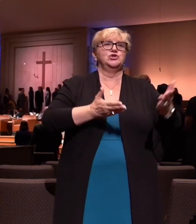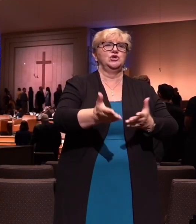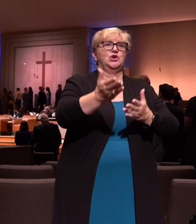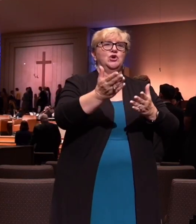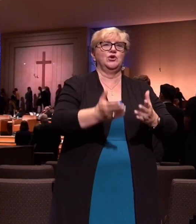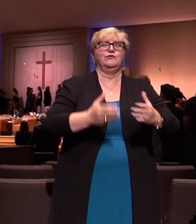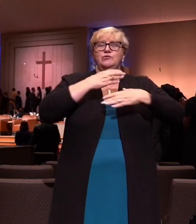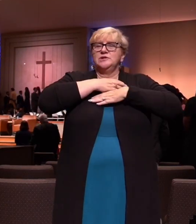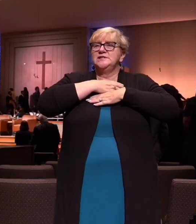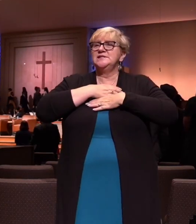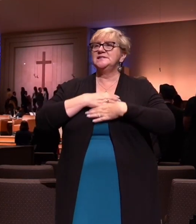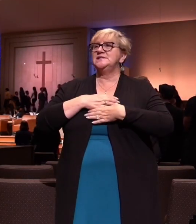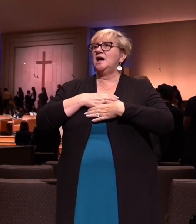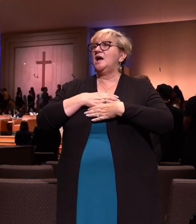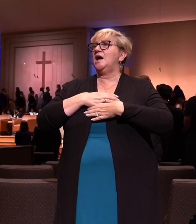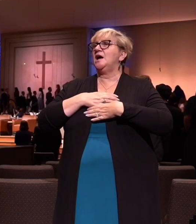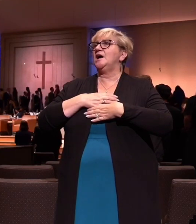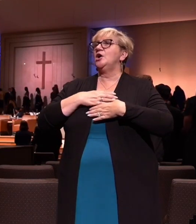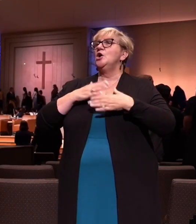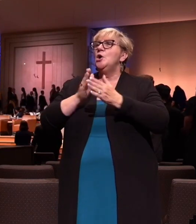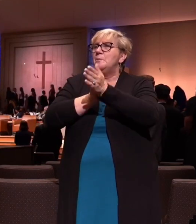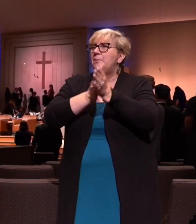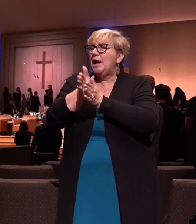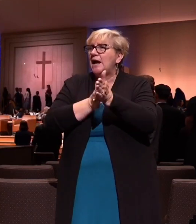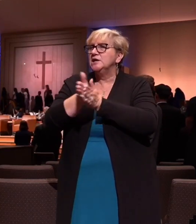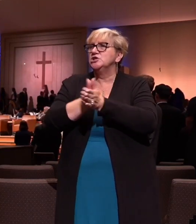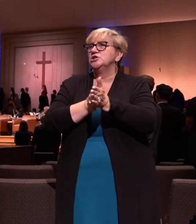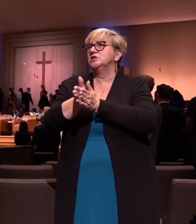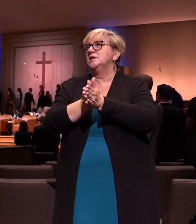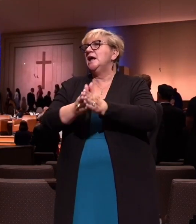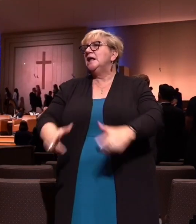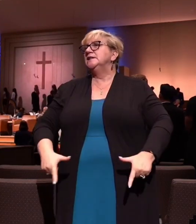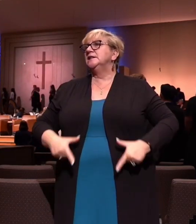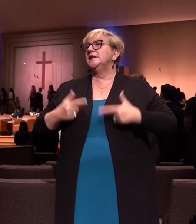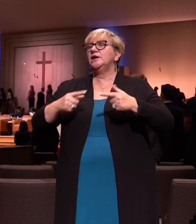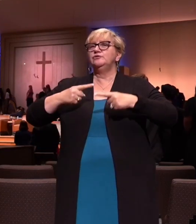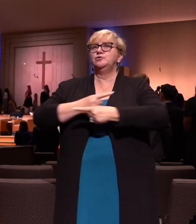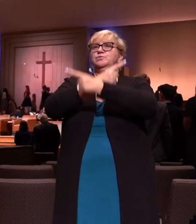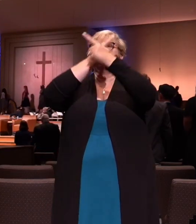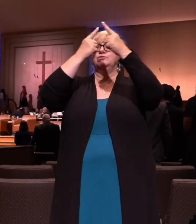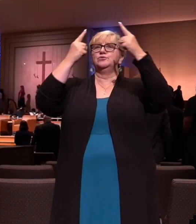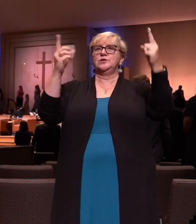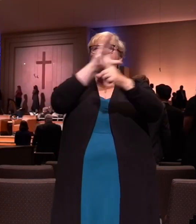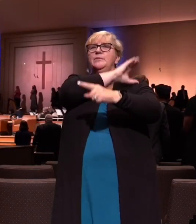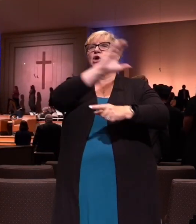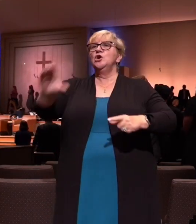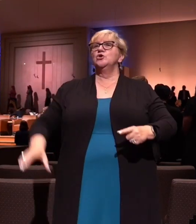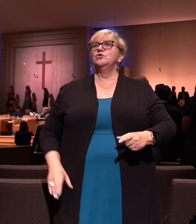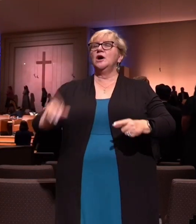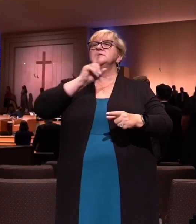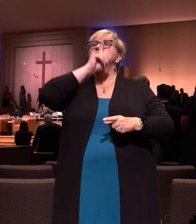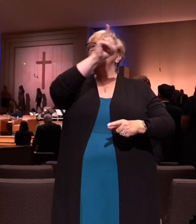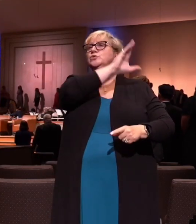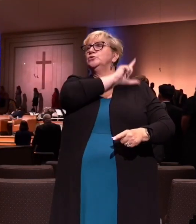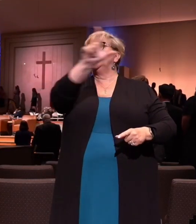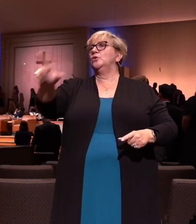gospel passion. Live to tell that Christ is Lord. Tell them